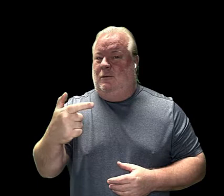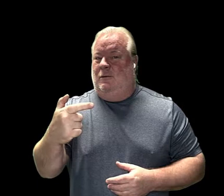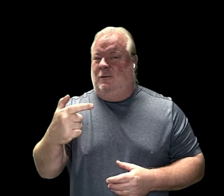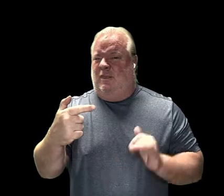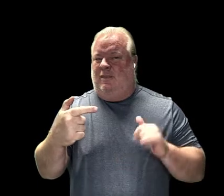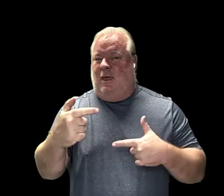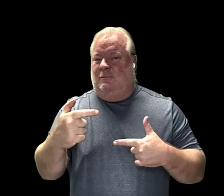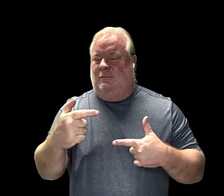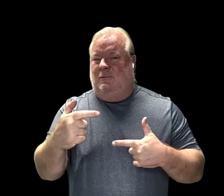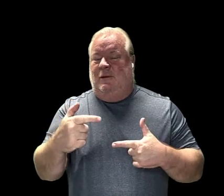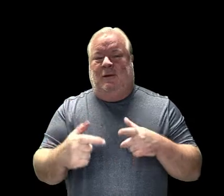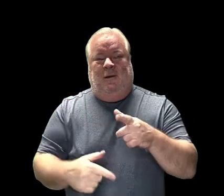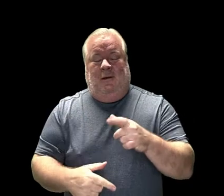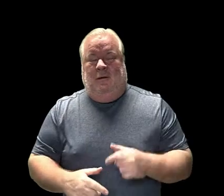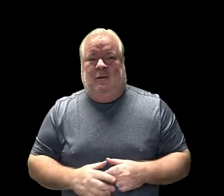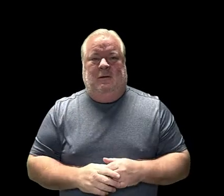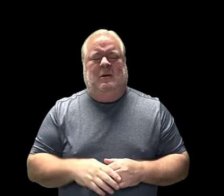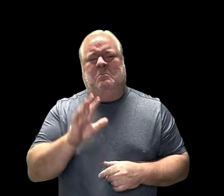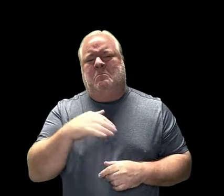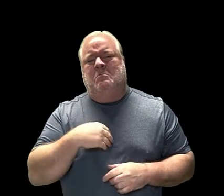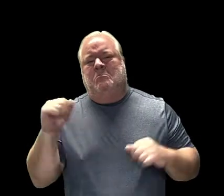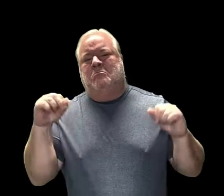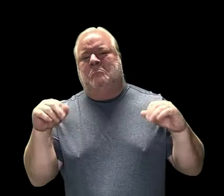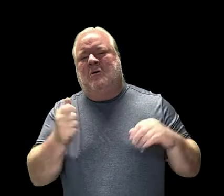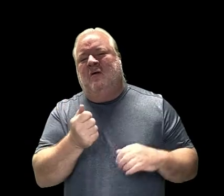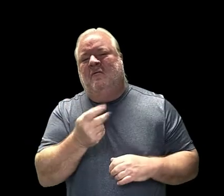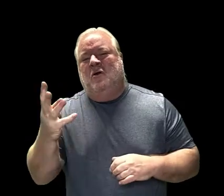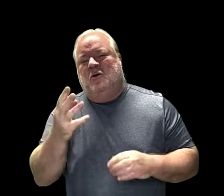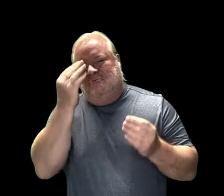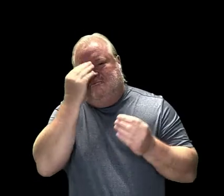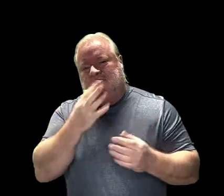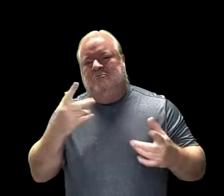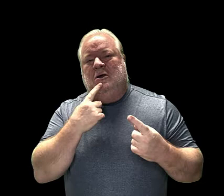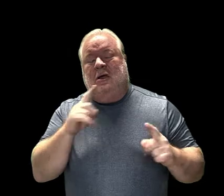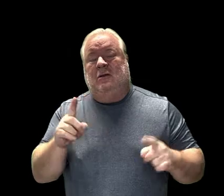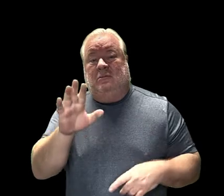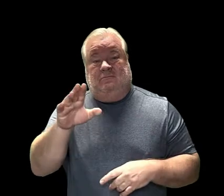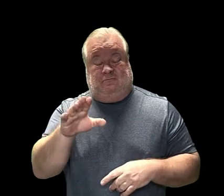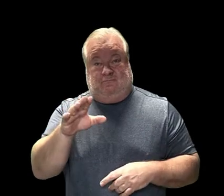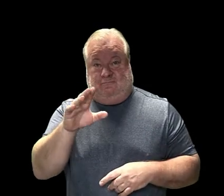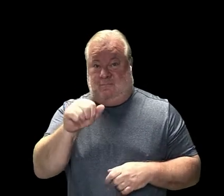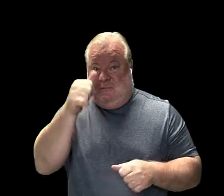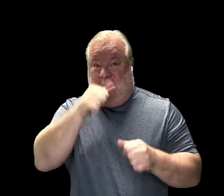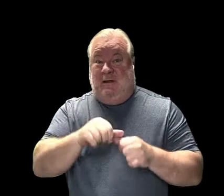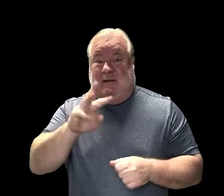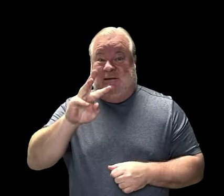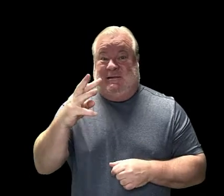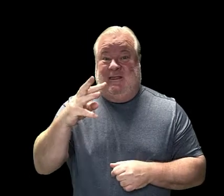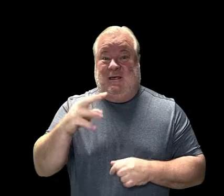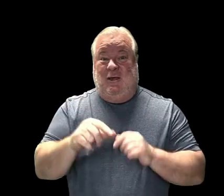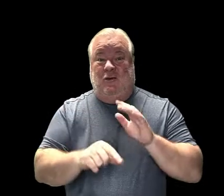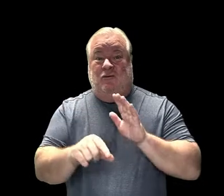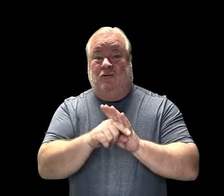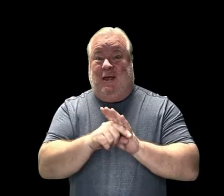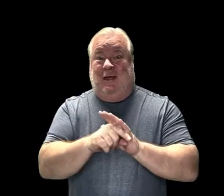2021. Just a few announcements. Remember that our promotion for sixth